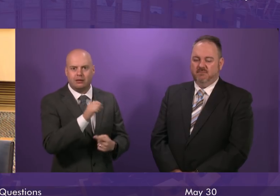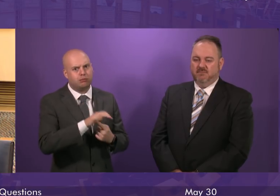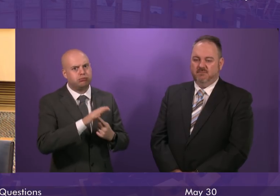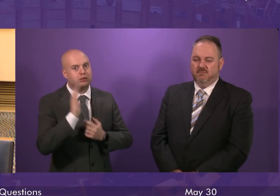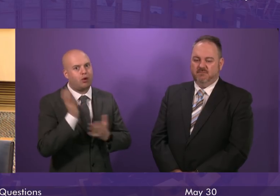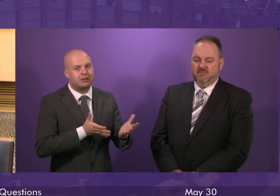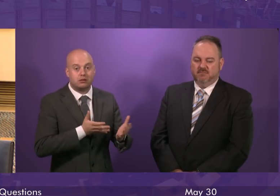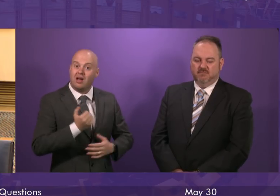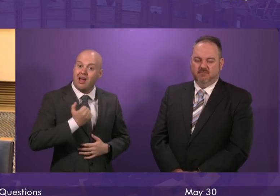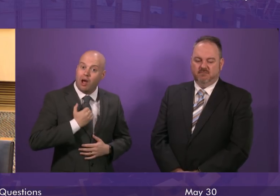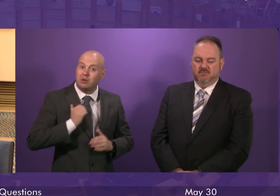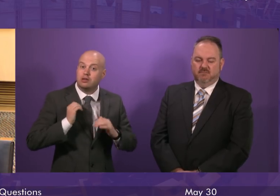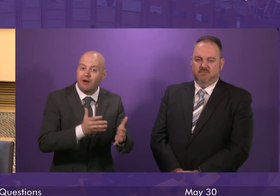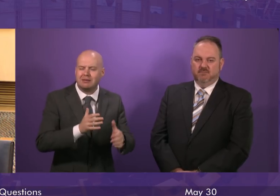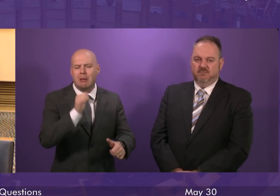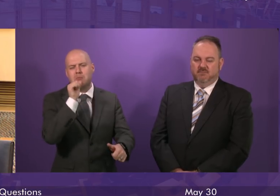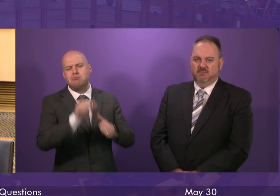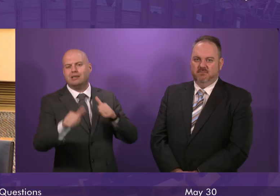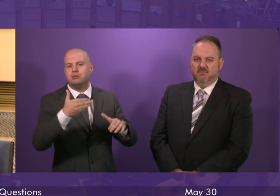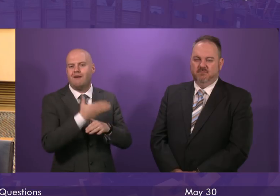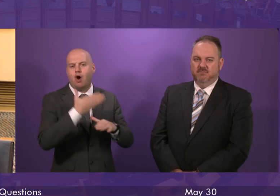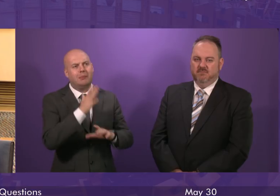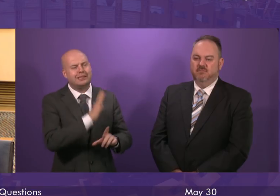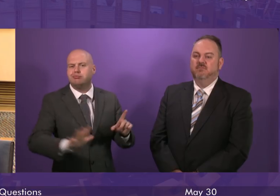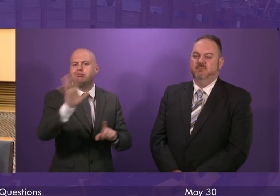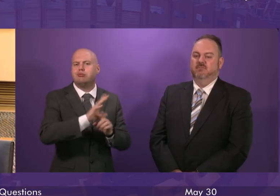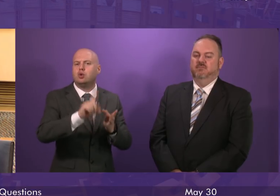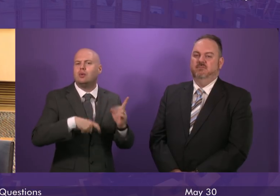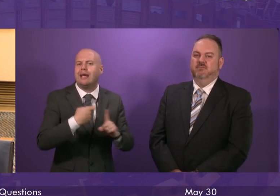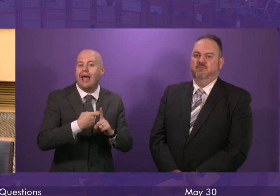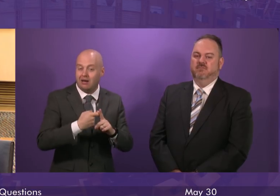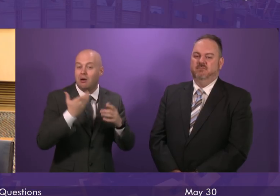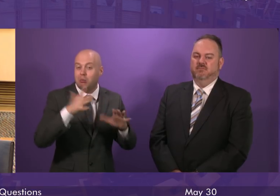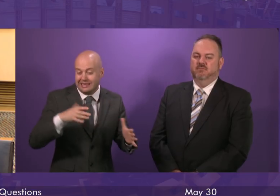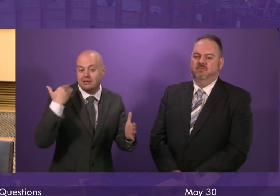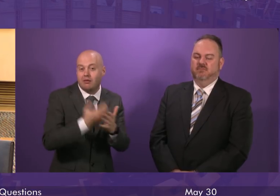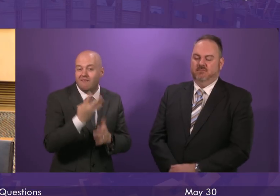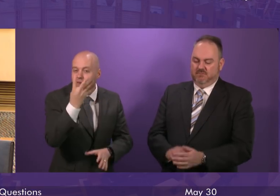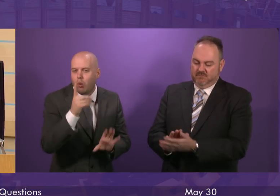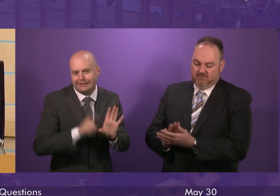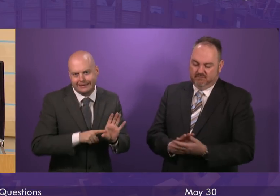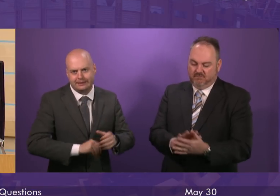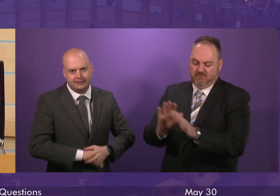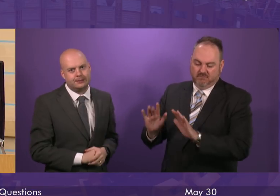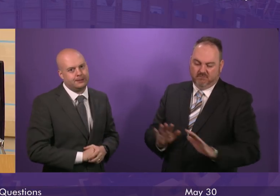Scotland's A&E services are the best performing in the UK, and they have been for four years running.